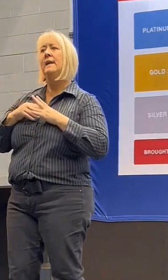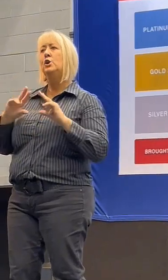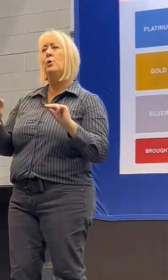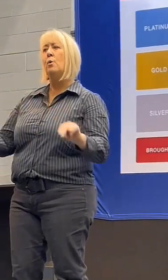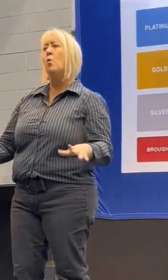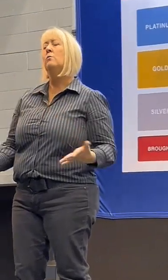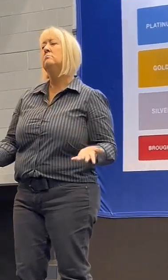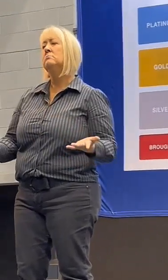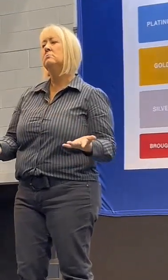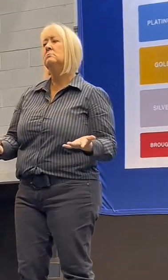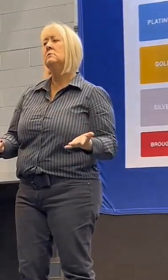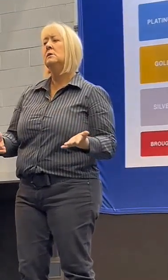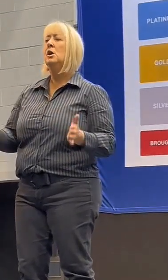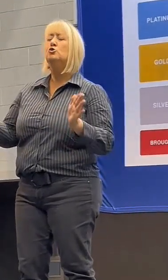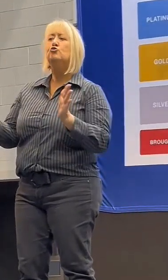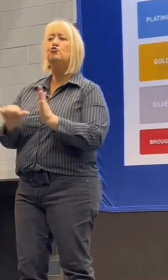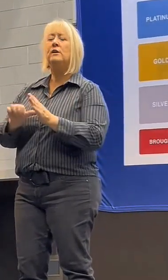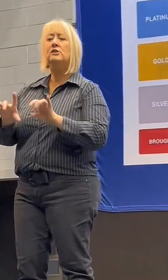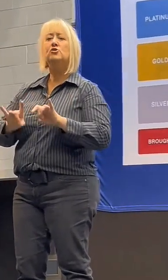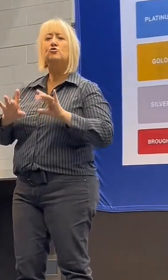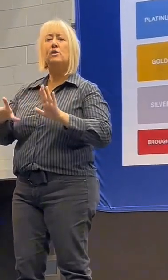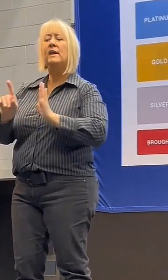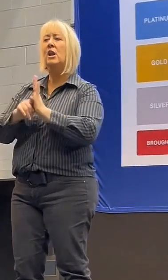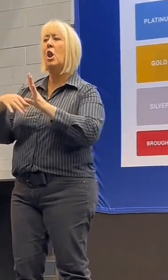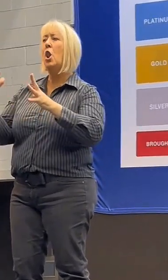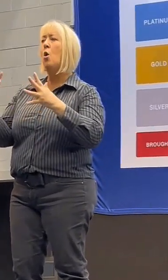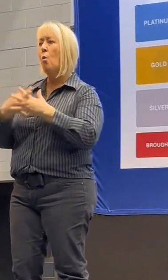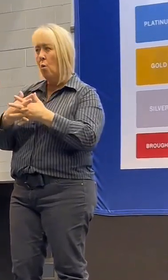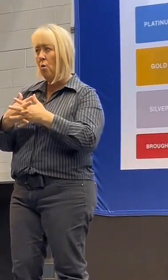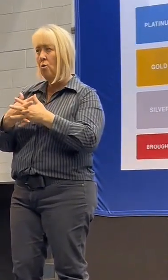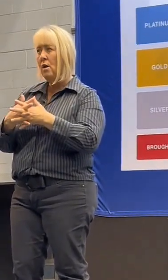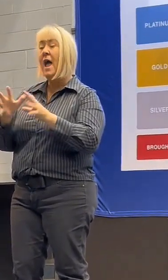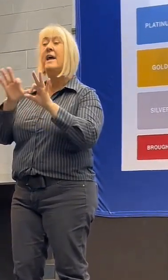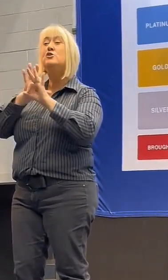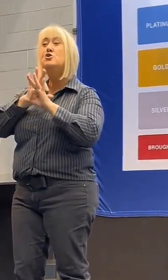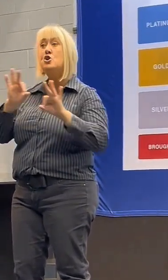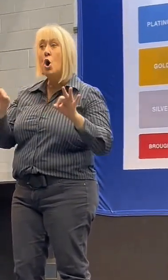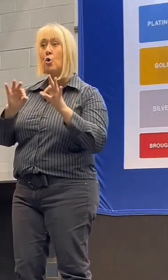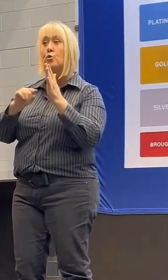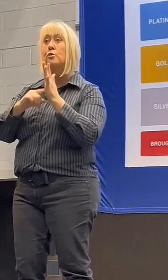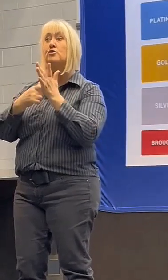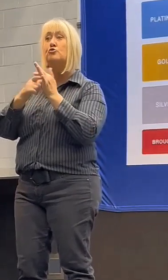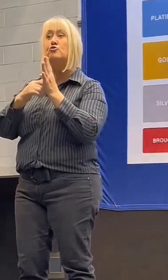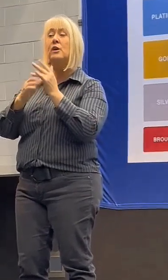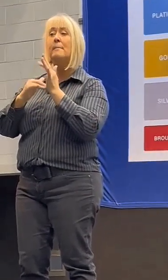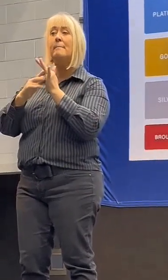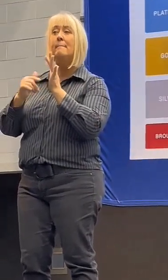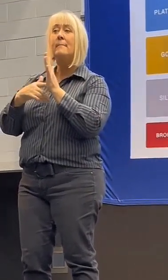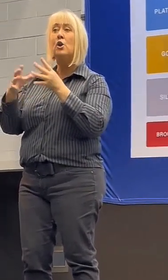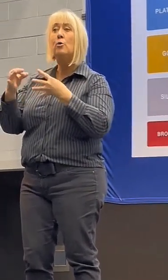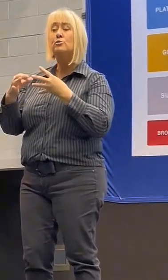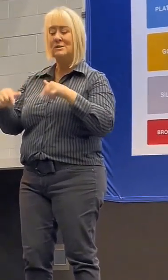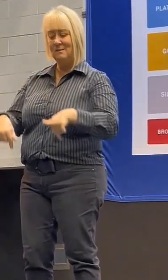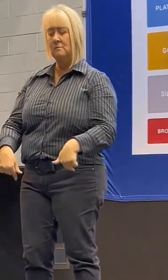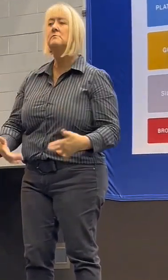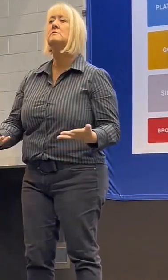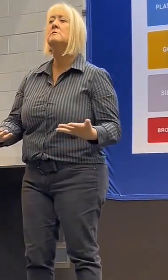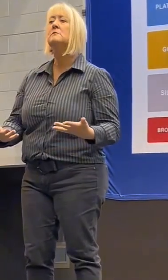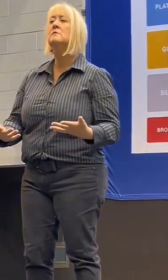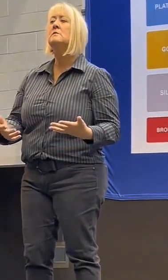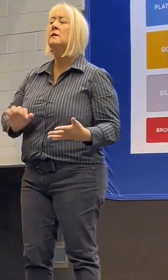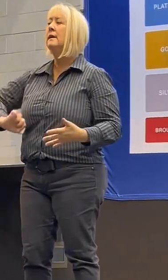Strict Australian laws and regulations left him with no additional treatment options for me to explore. His recommendation?